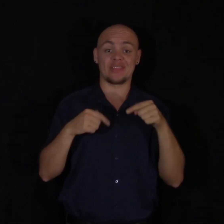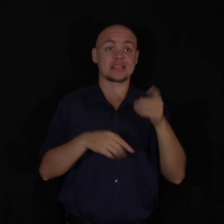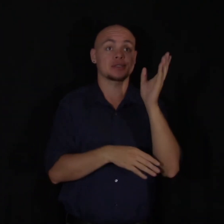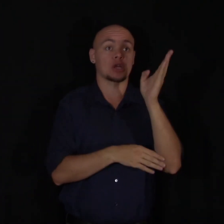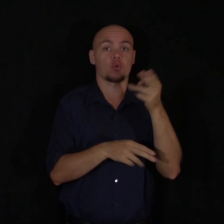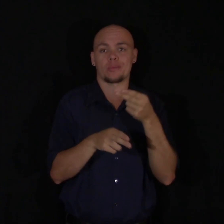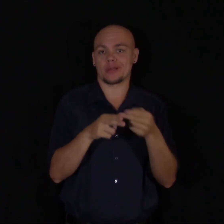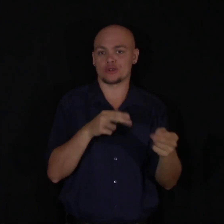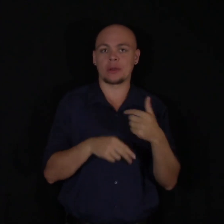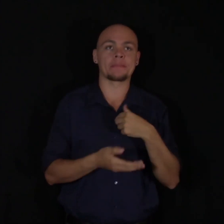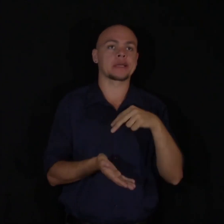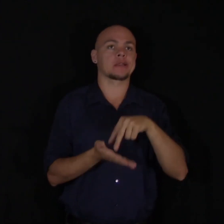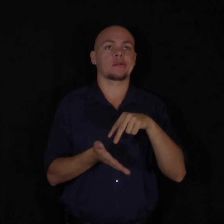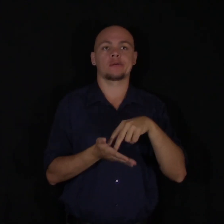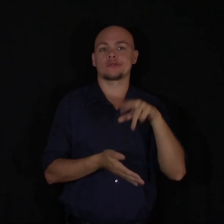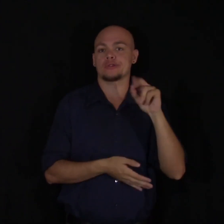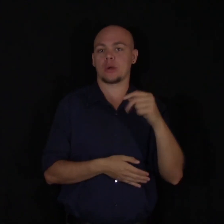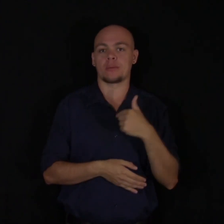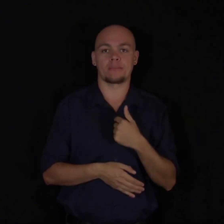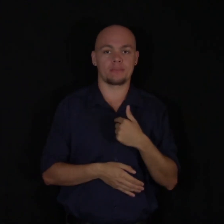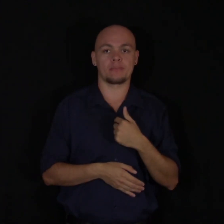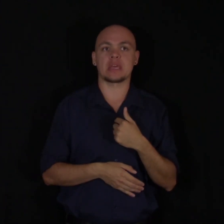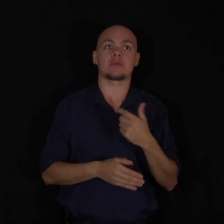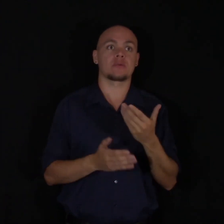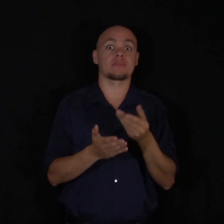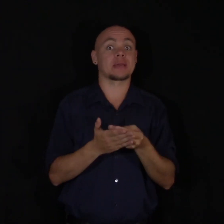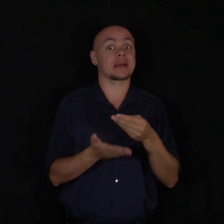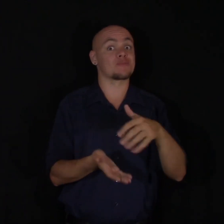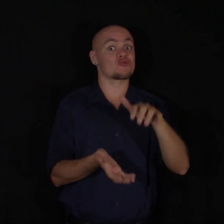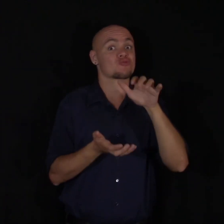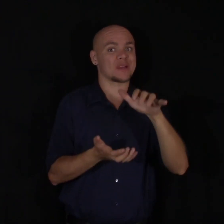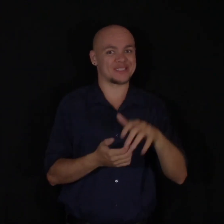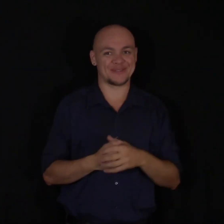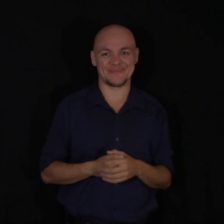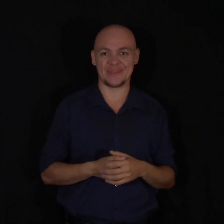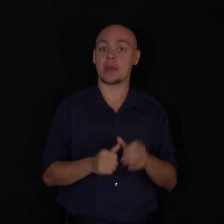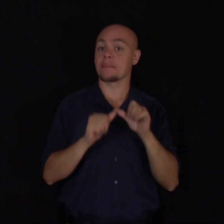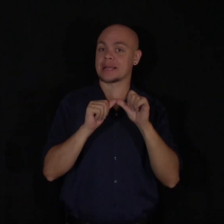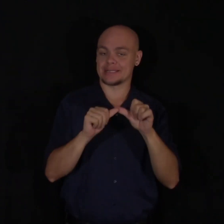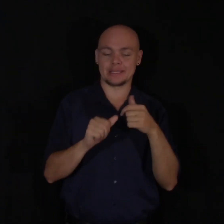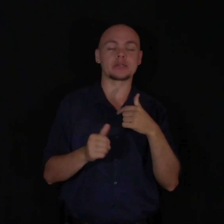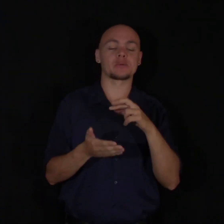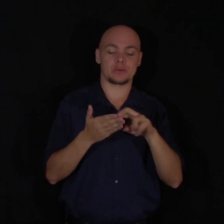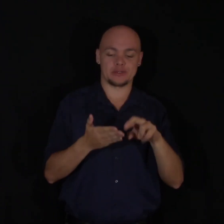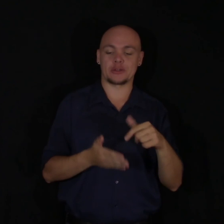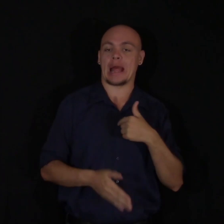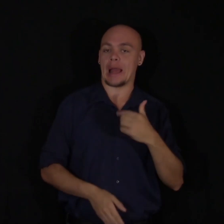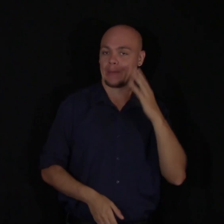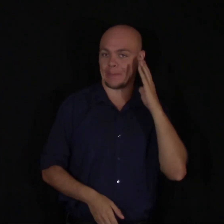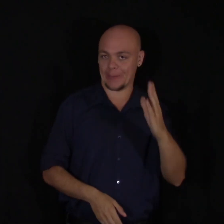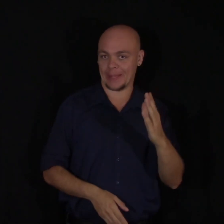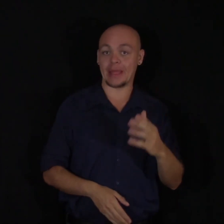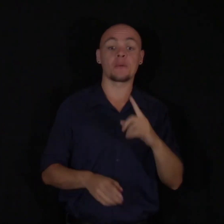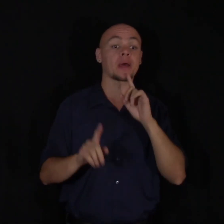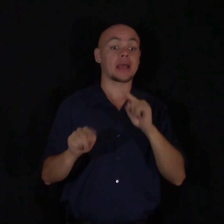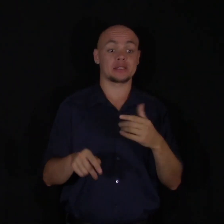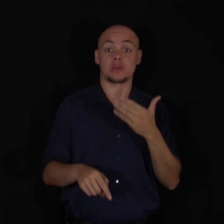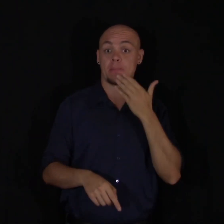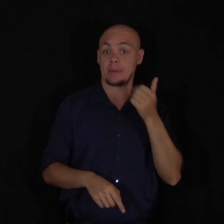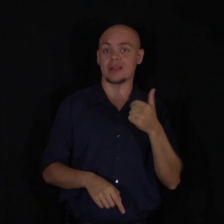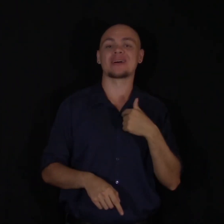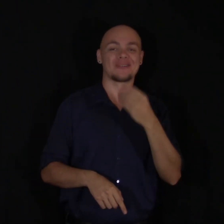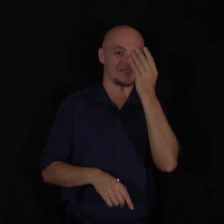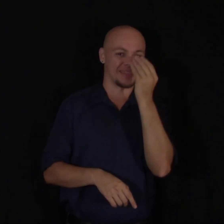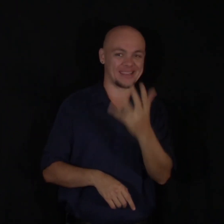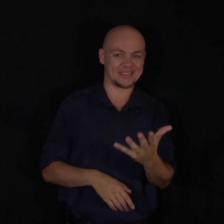I wouldn't be standing here, and I'd probably be very rich. But I'll continue to research, and when I find a better answer, I'll let you know.